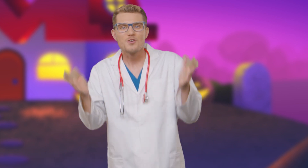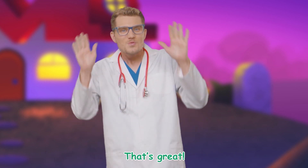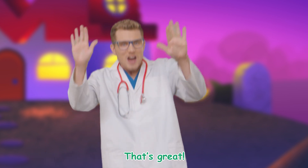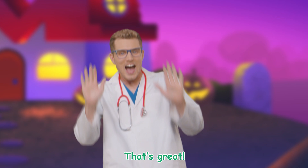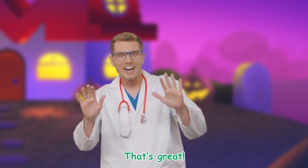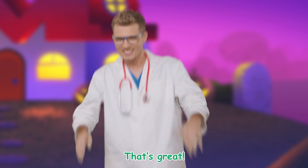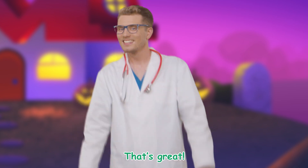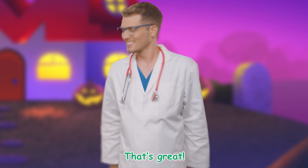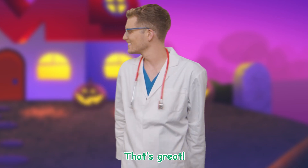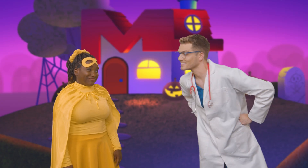That's great!